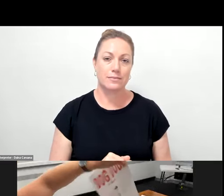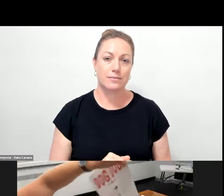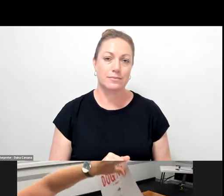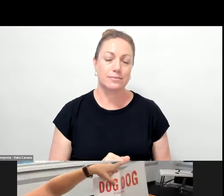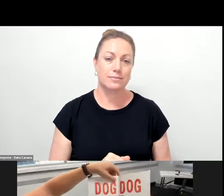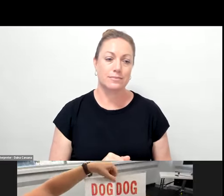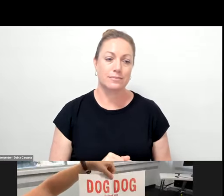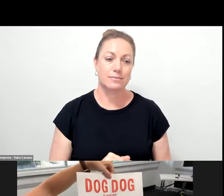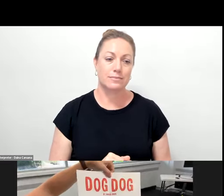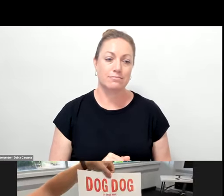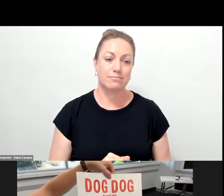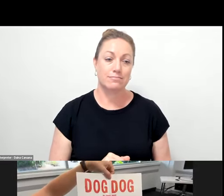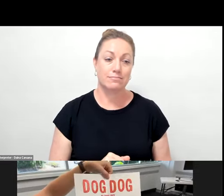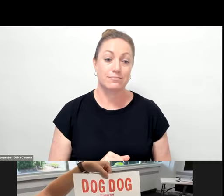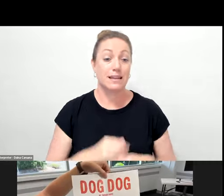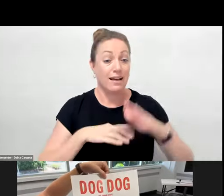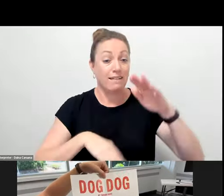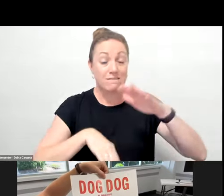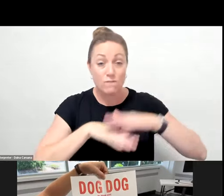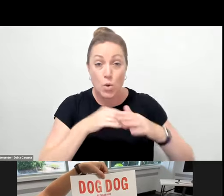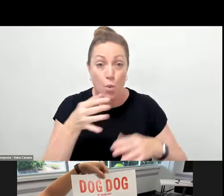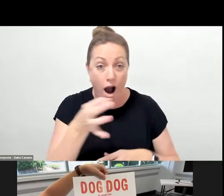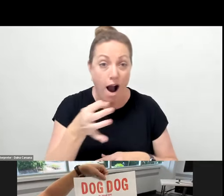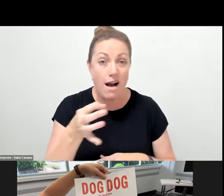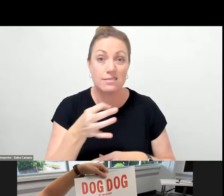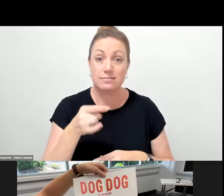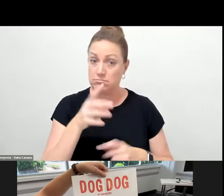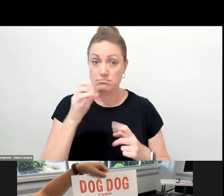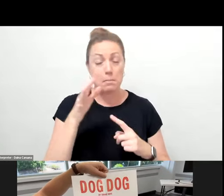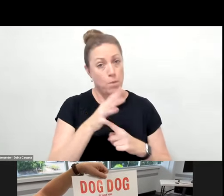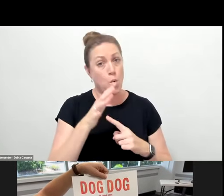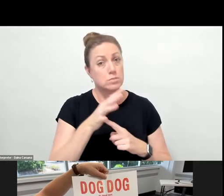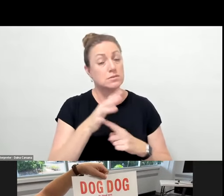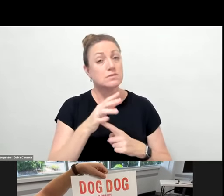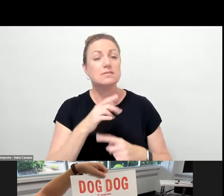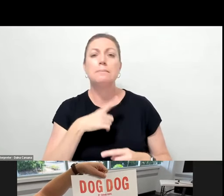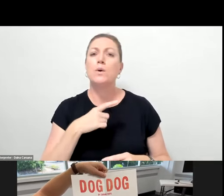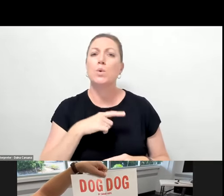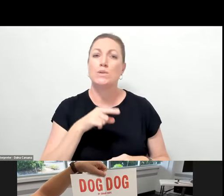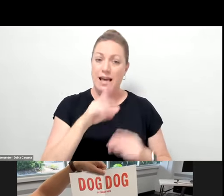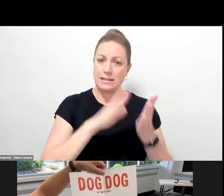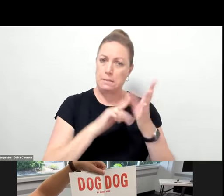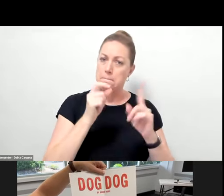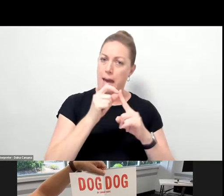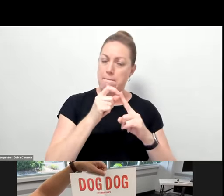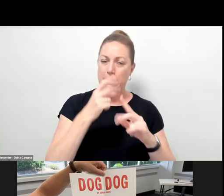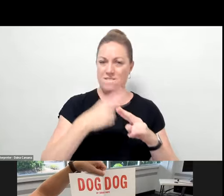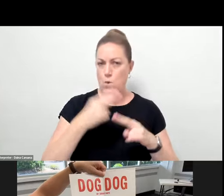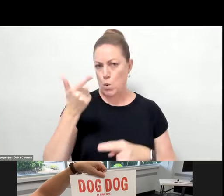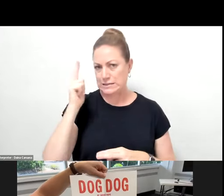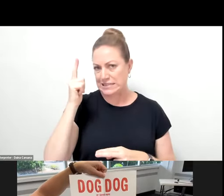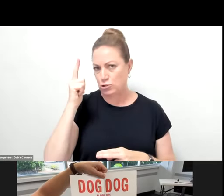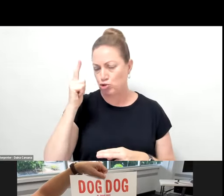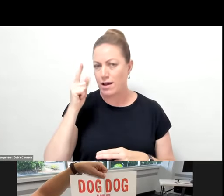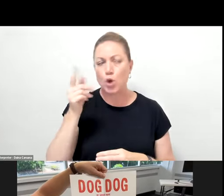The full island. So this island is important as well because this is also a map for the teachers about where do they